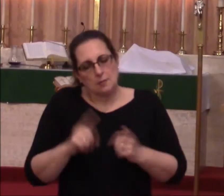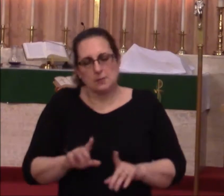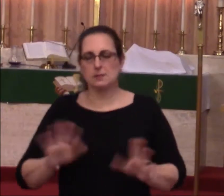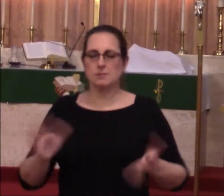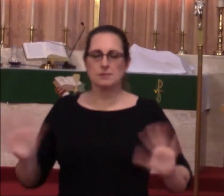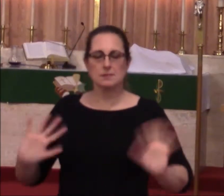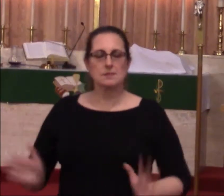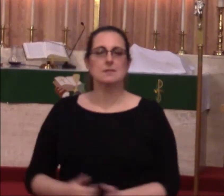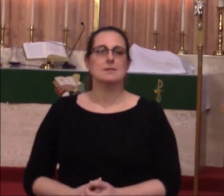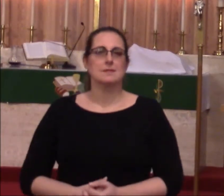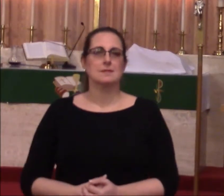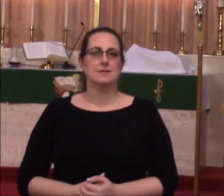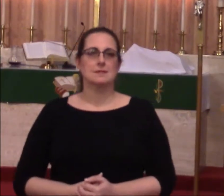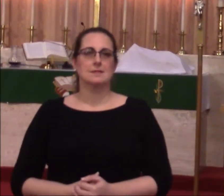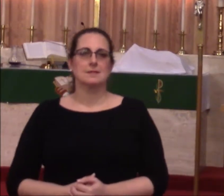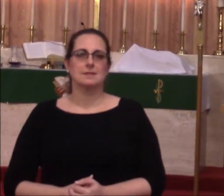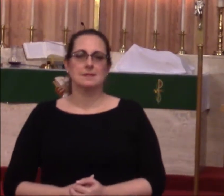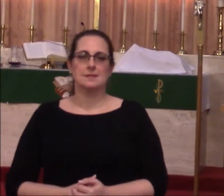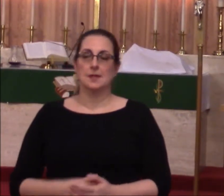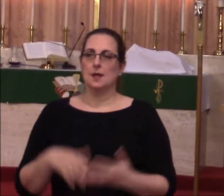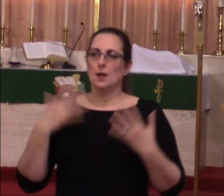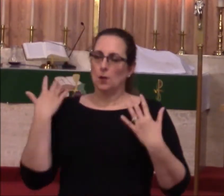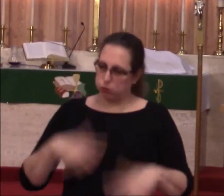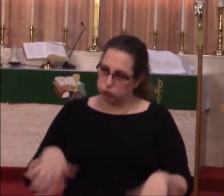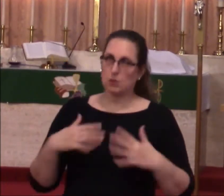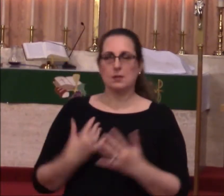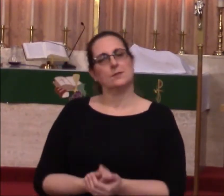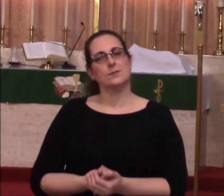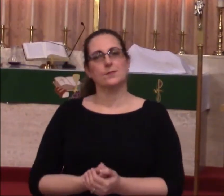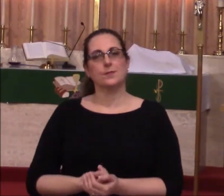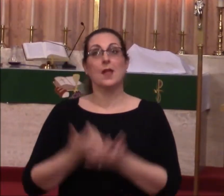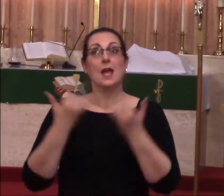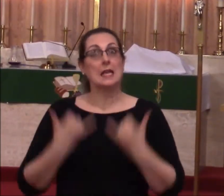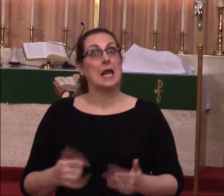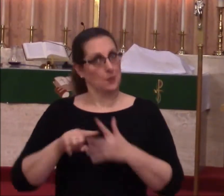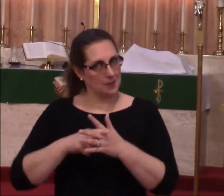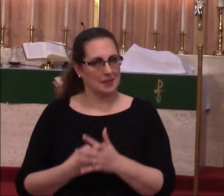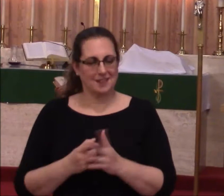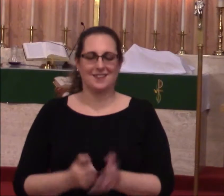so it's fun times. Oh, goodness gracious. Now, begin.